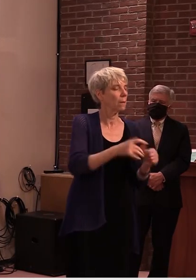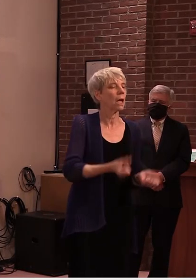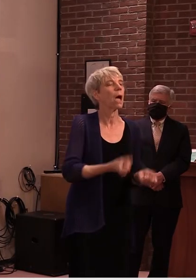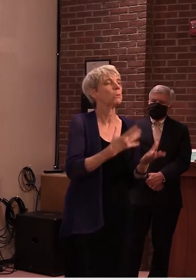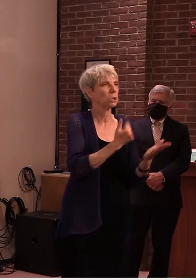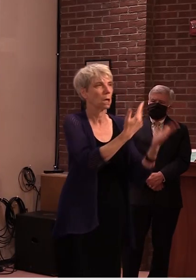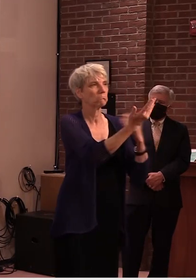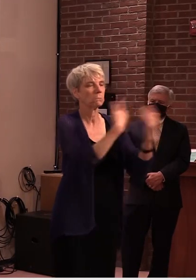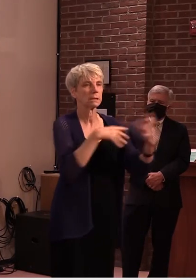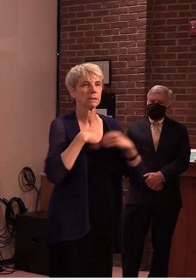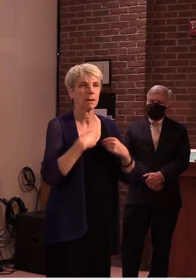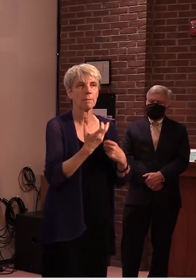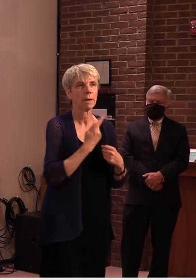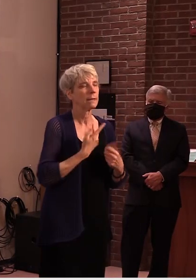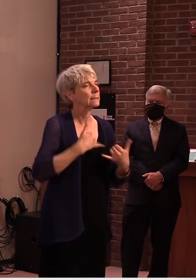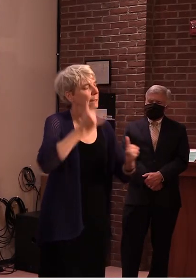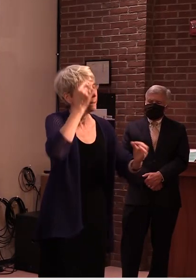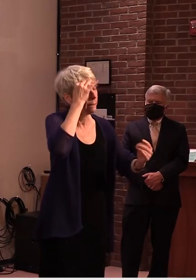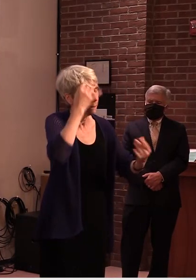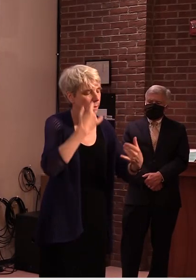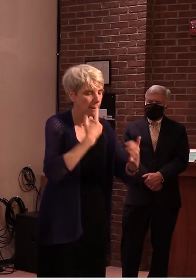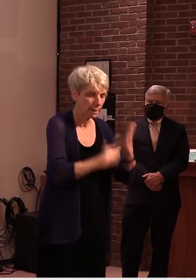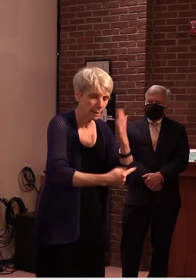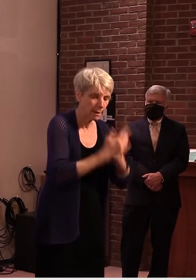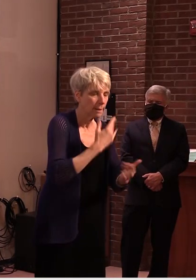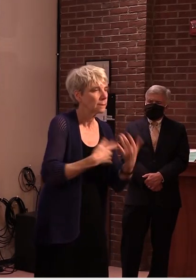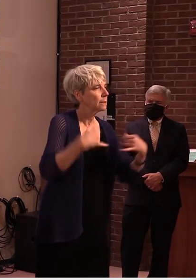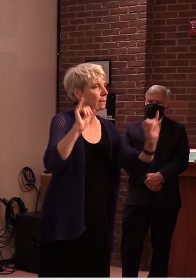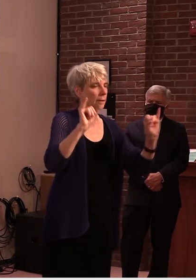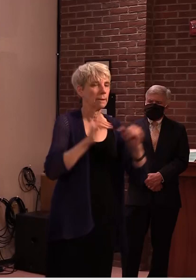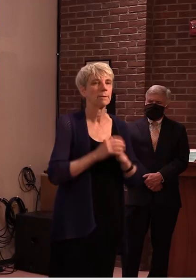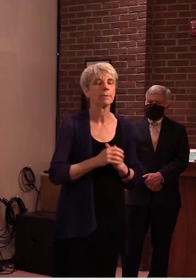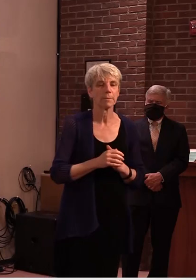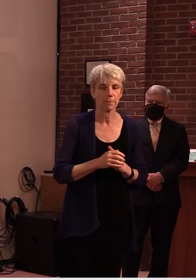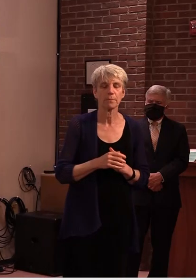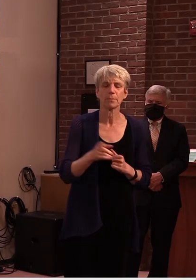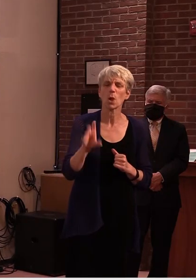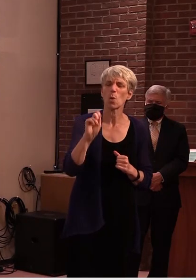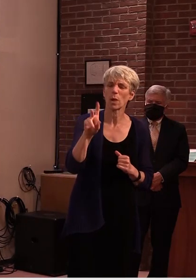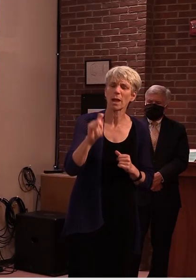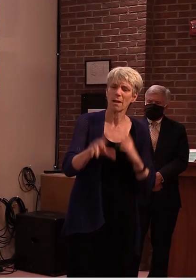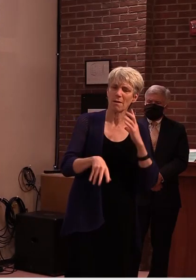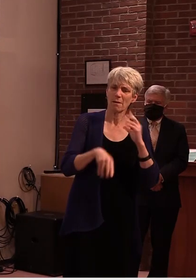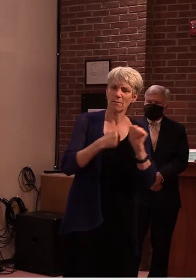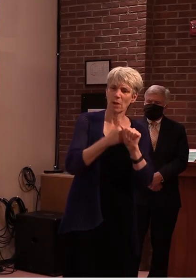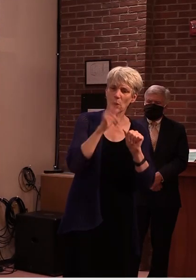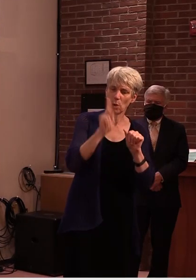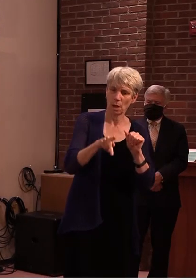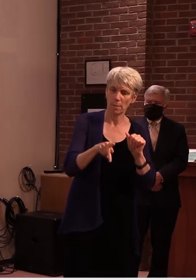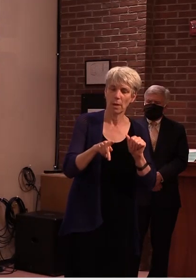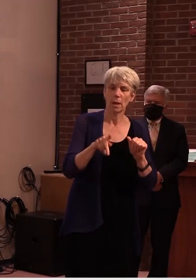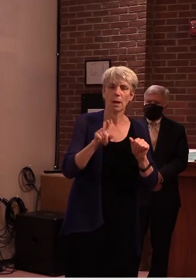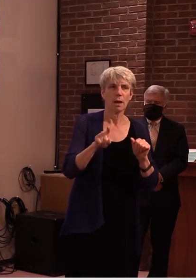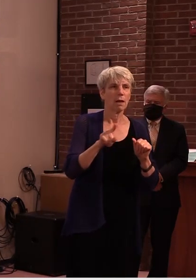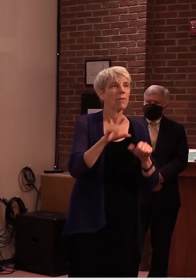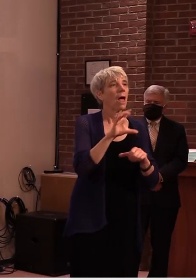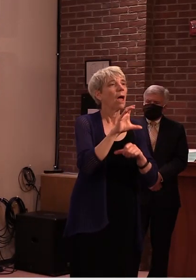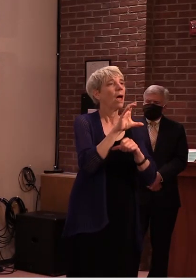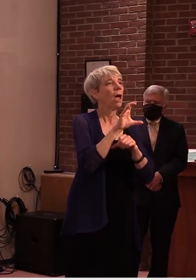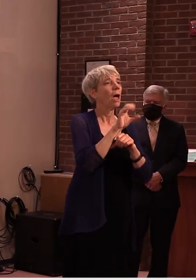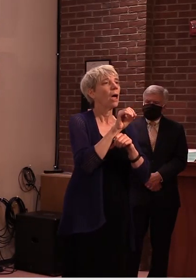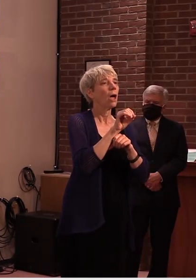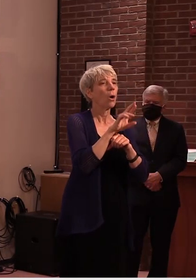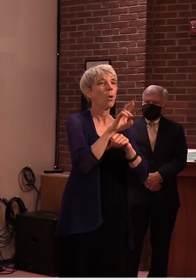one other question i had was do does vermont save money by having this contract with core civics